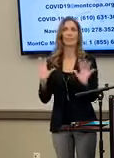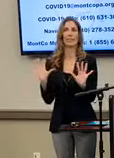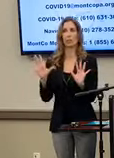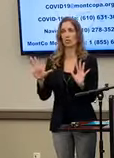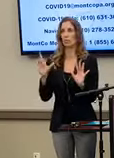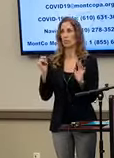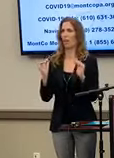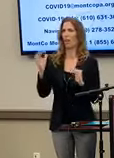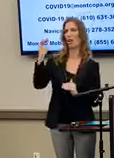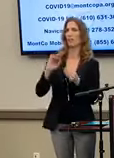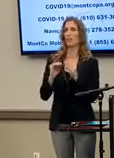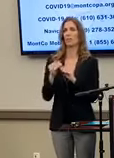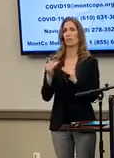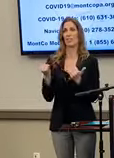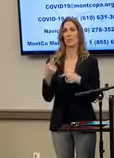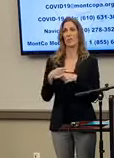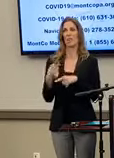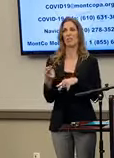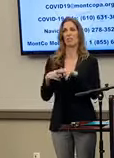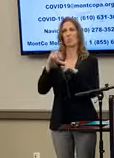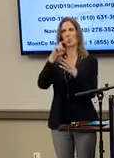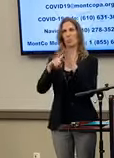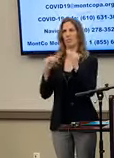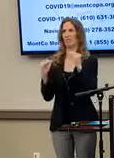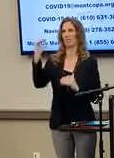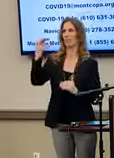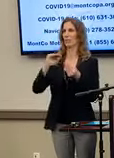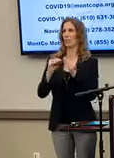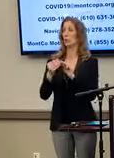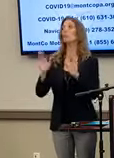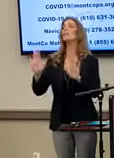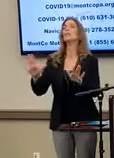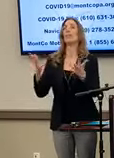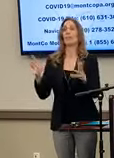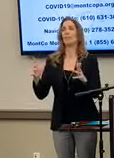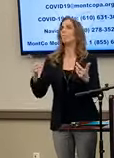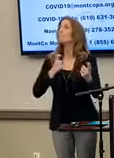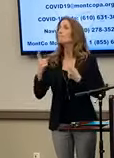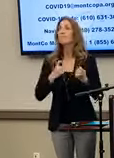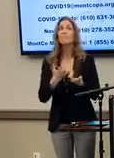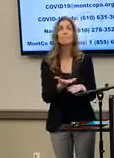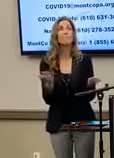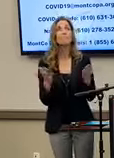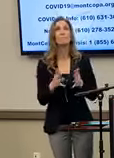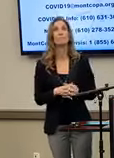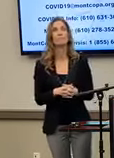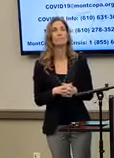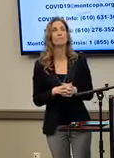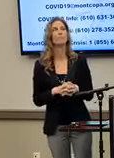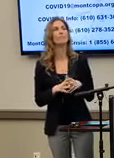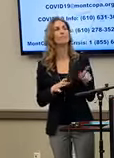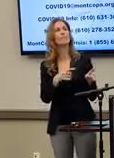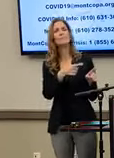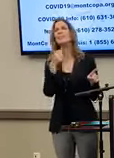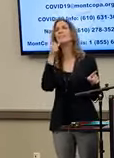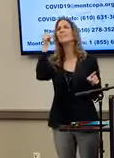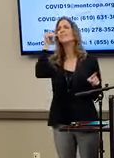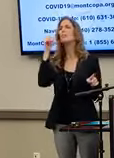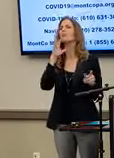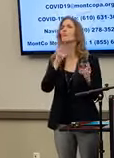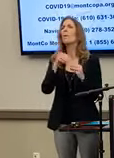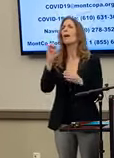discrepancy, which today jumped to be fairly big. All right, and with that I will take questions. Yesterday you brought up